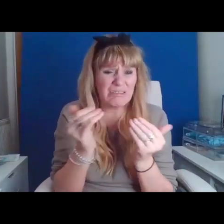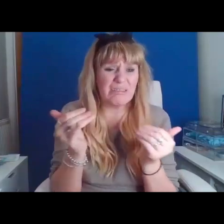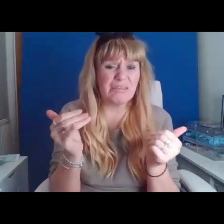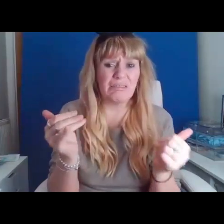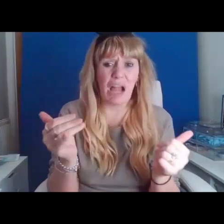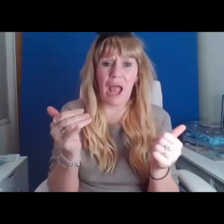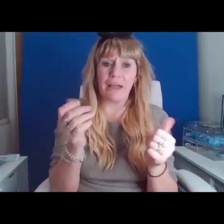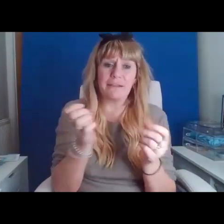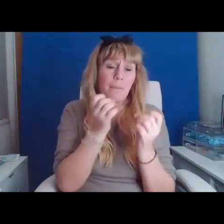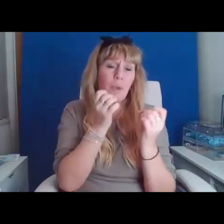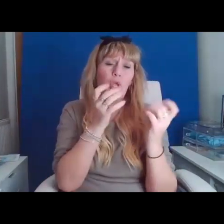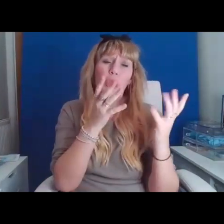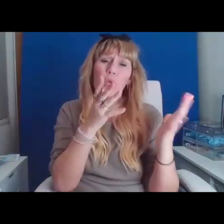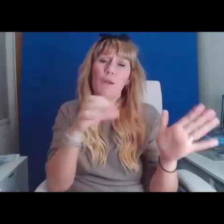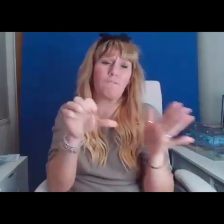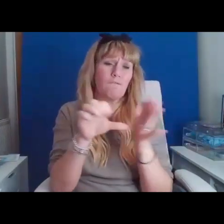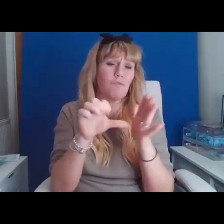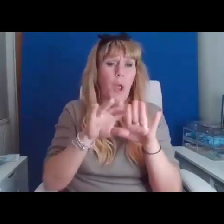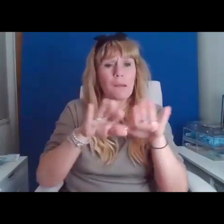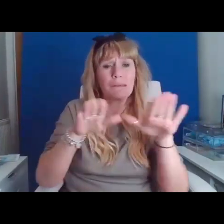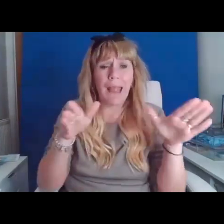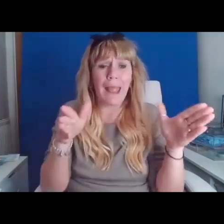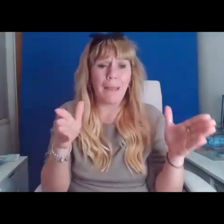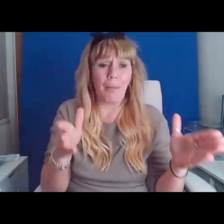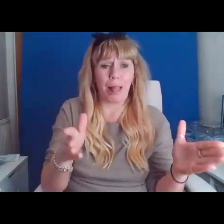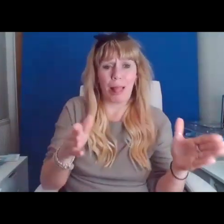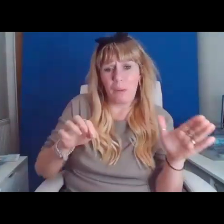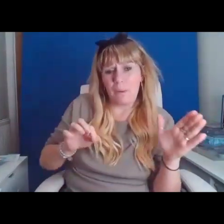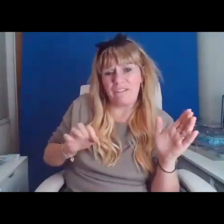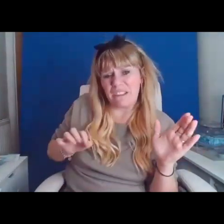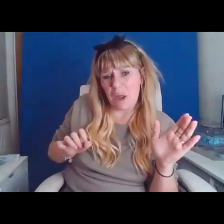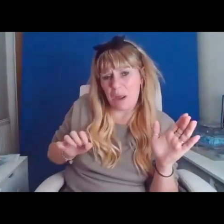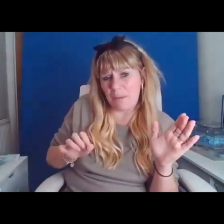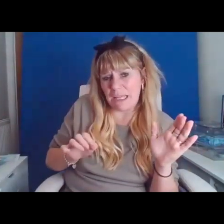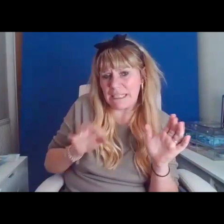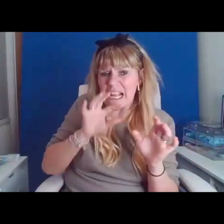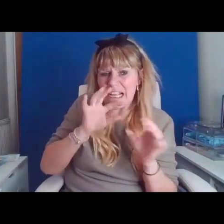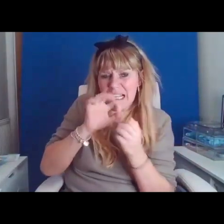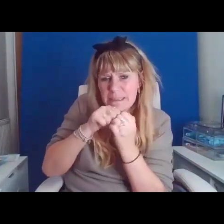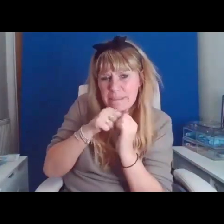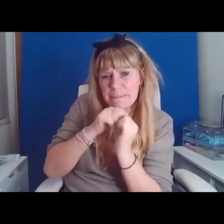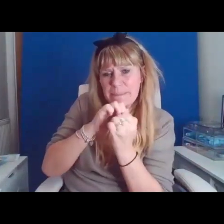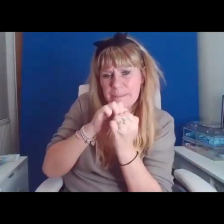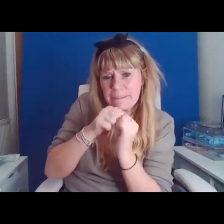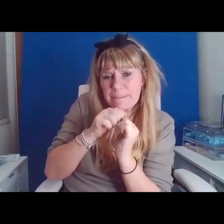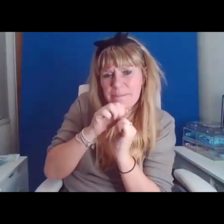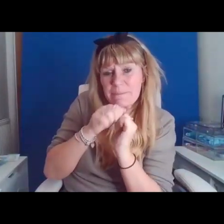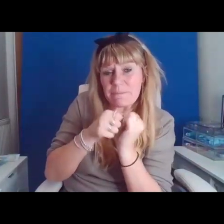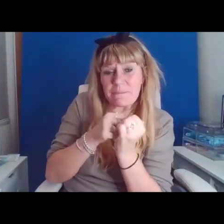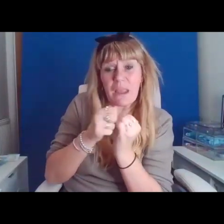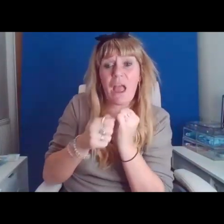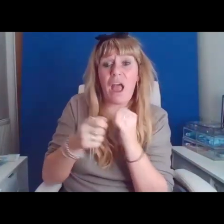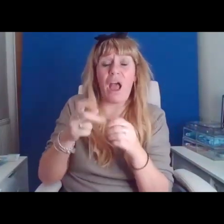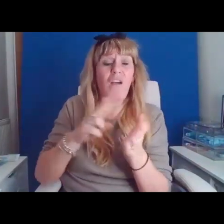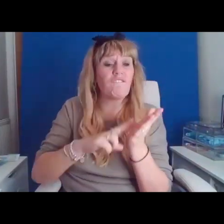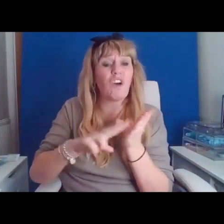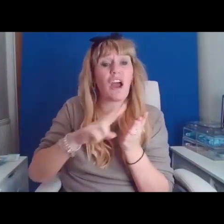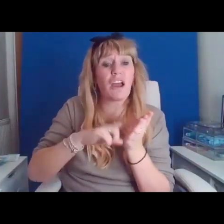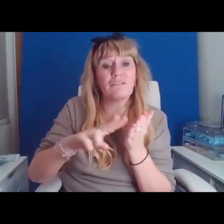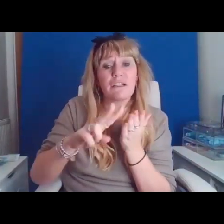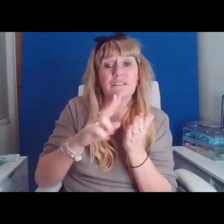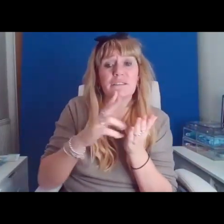table, termites in the legs, eating, a virus, porn web, riven.